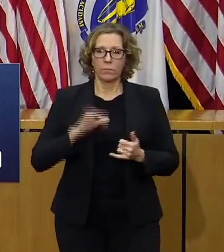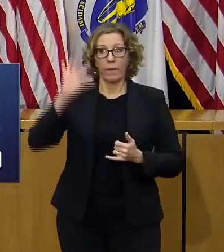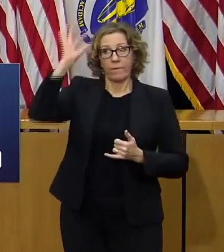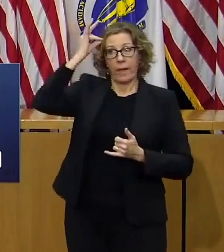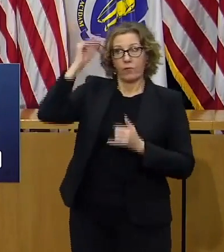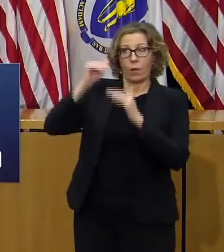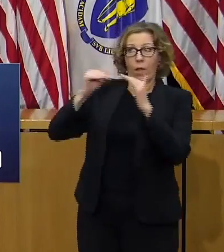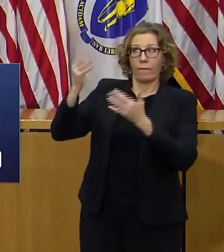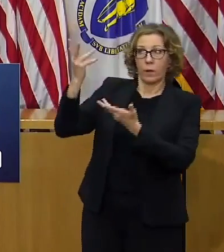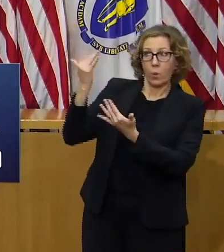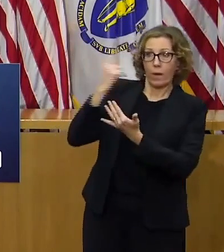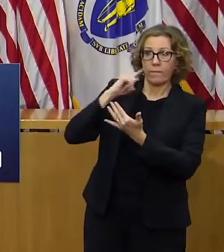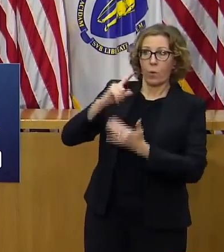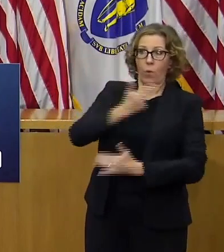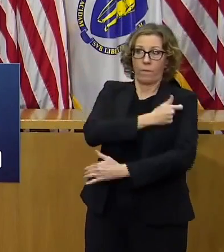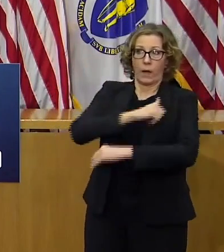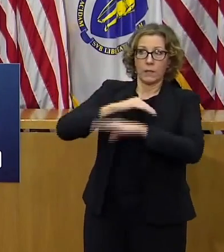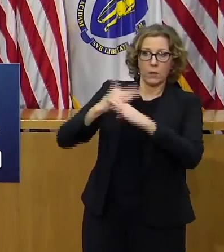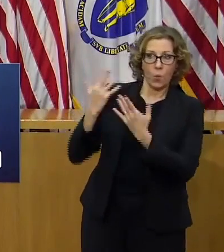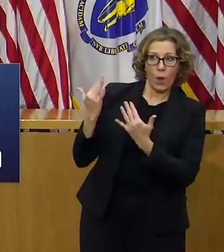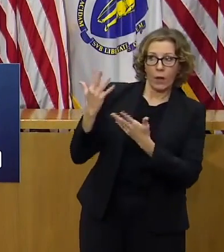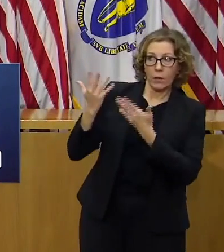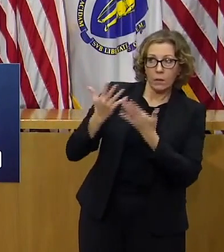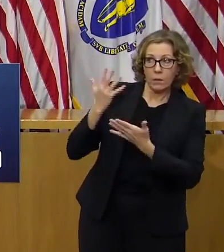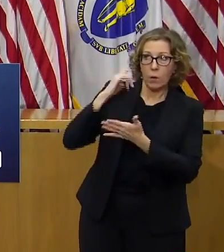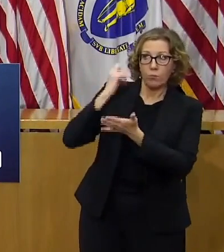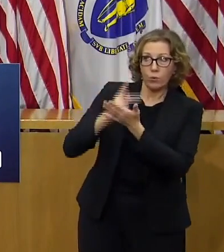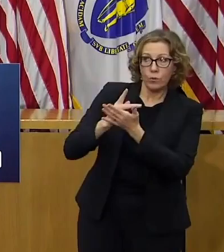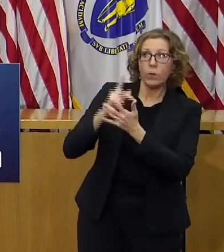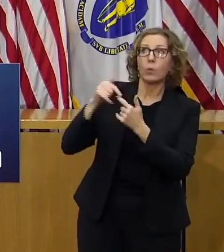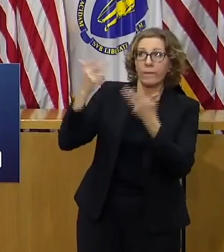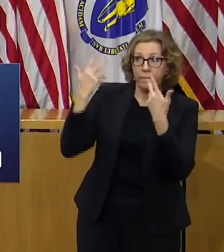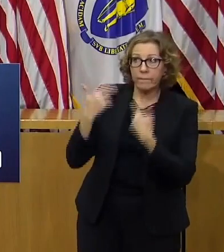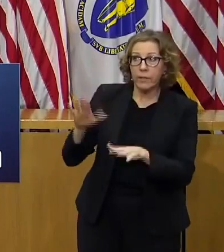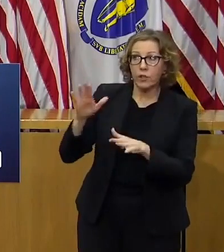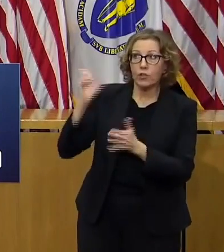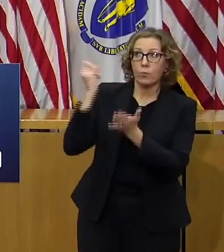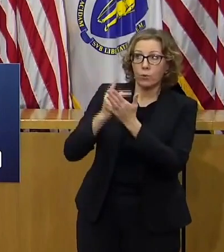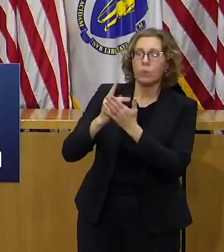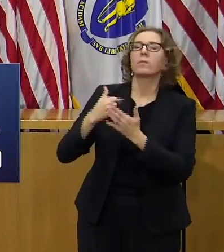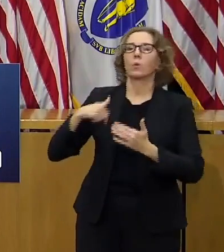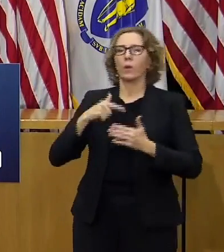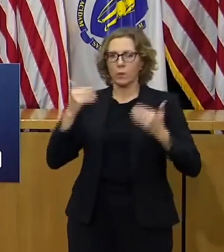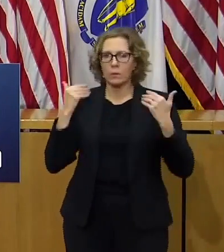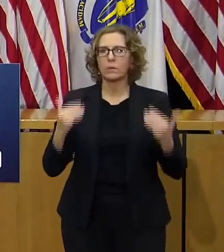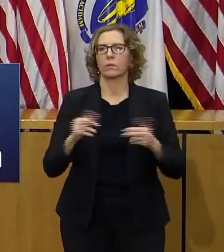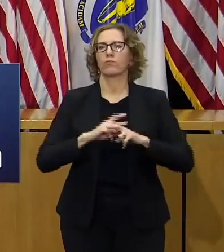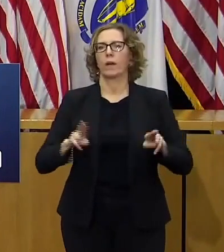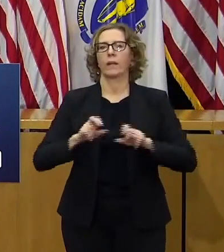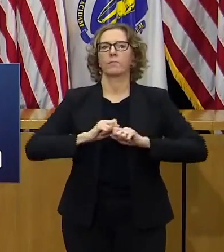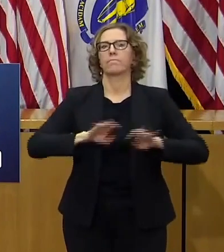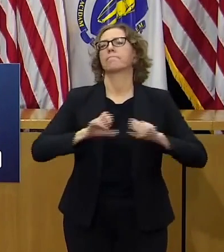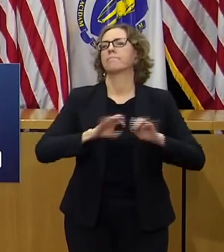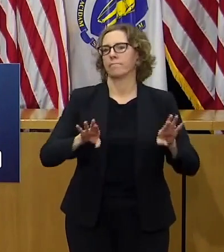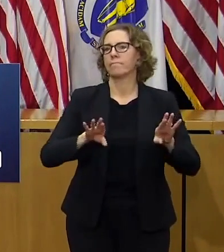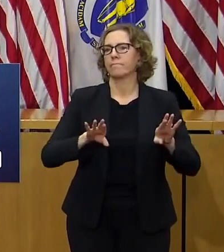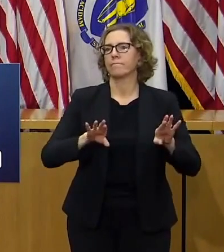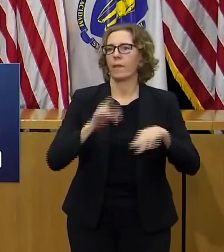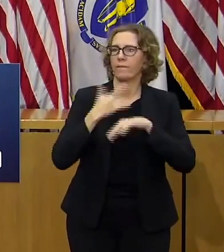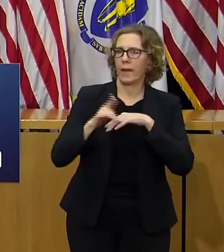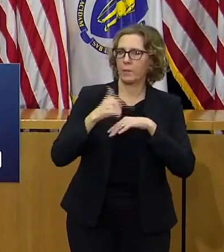with respect to vaccines once this happens Massachusetts will be prepared to start distributing available first doses